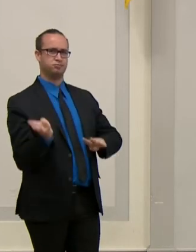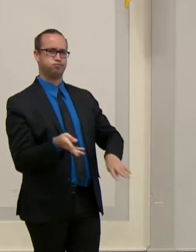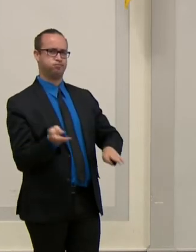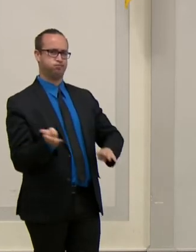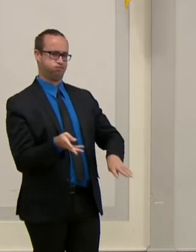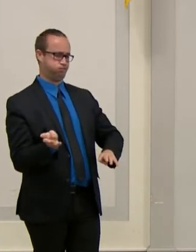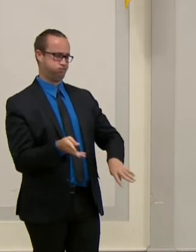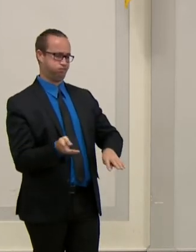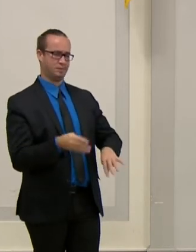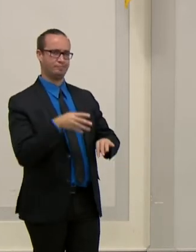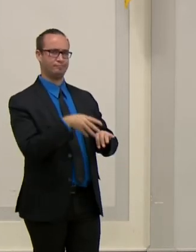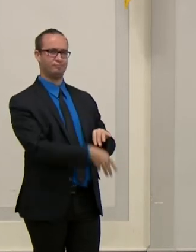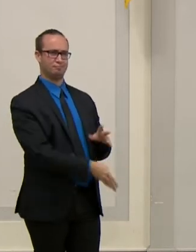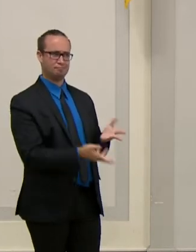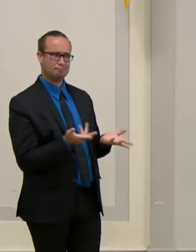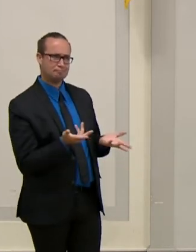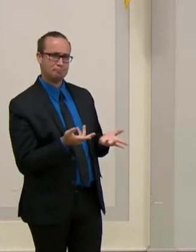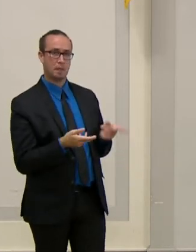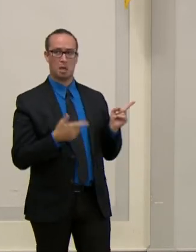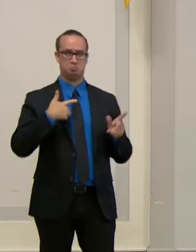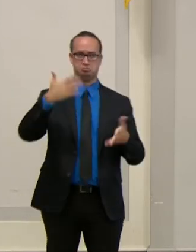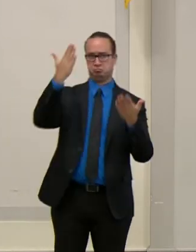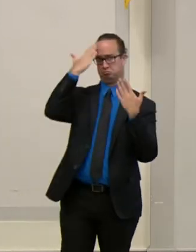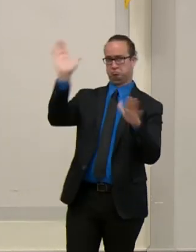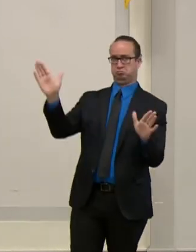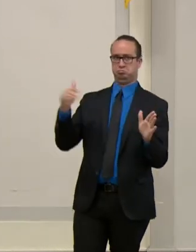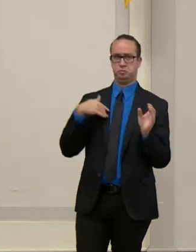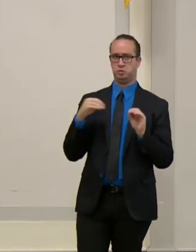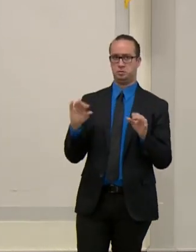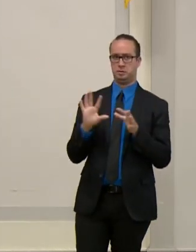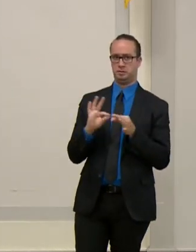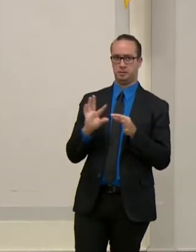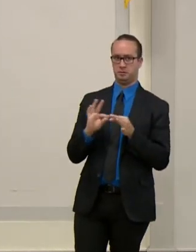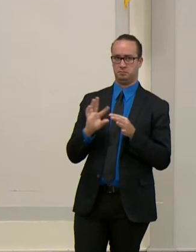It doesn't concern you to hear. I have no comment about that.